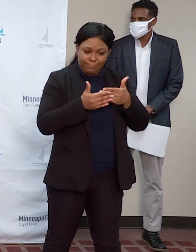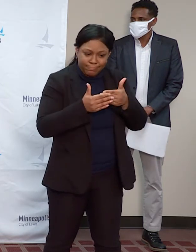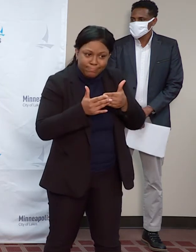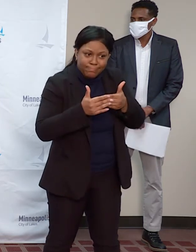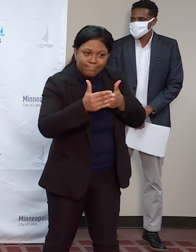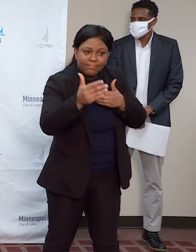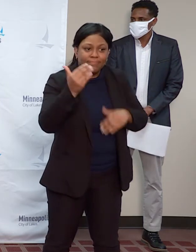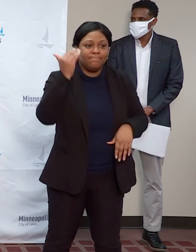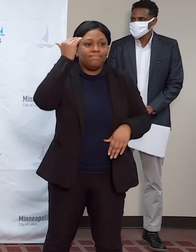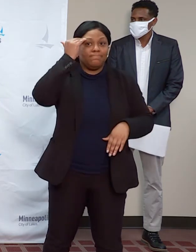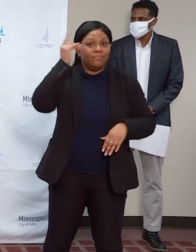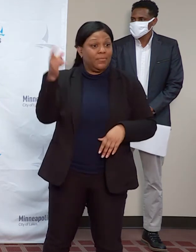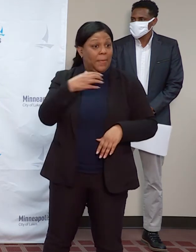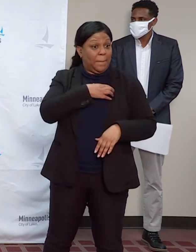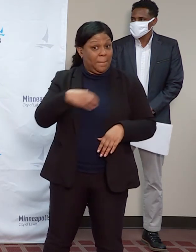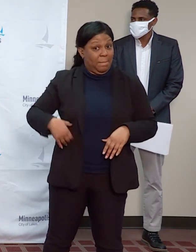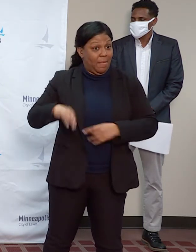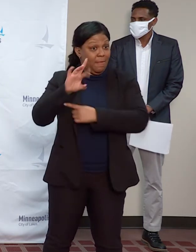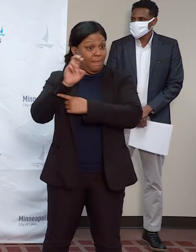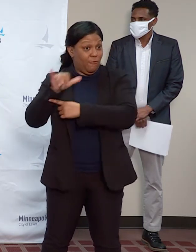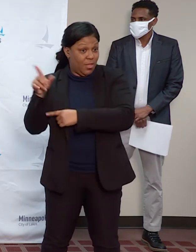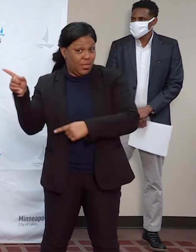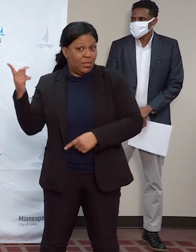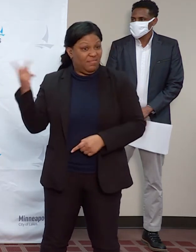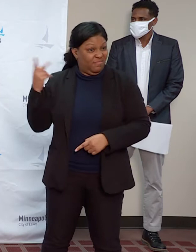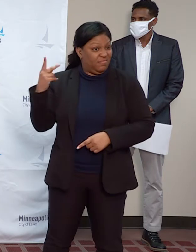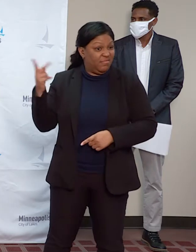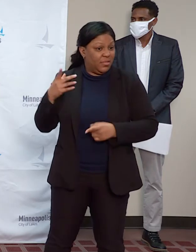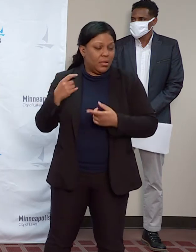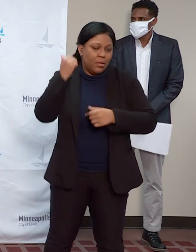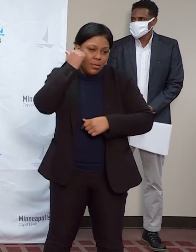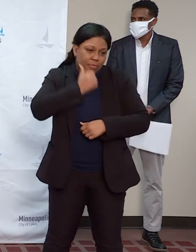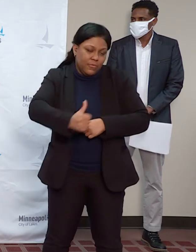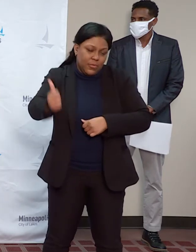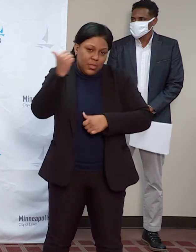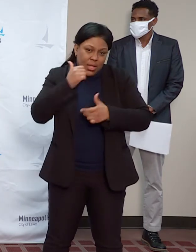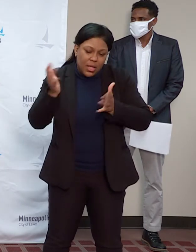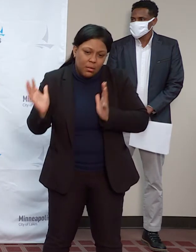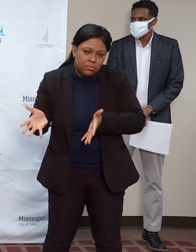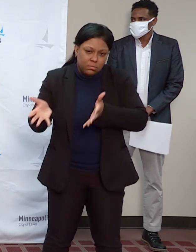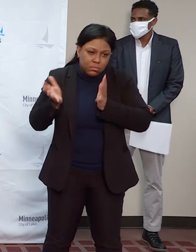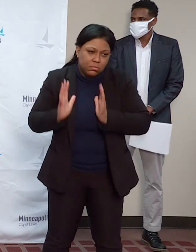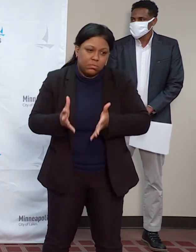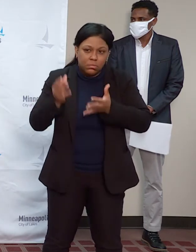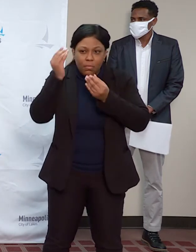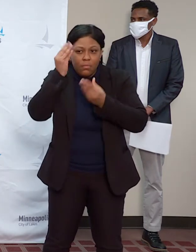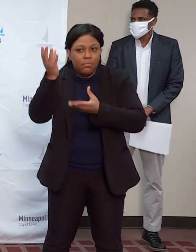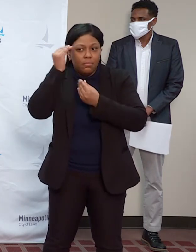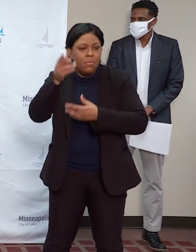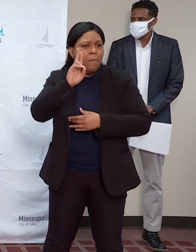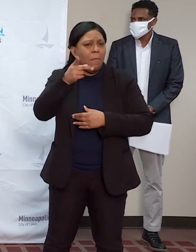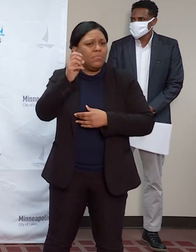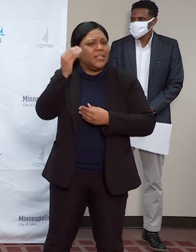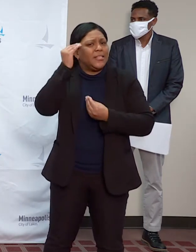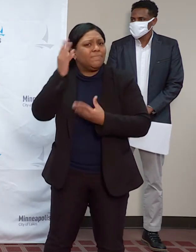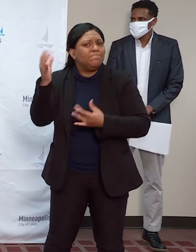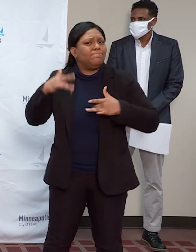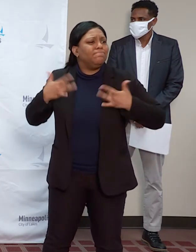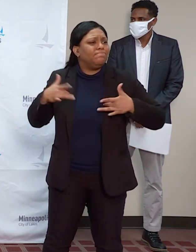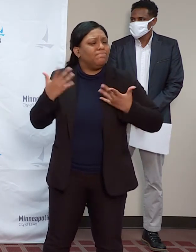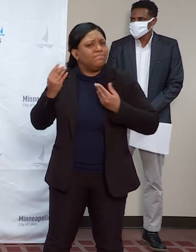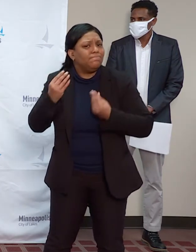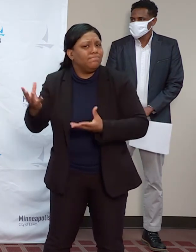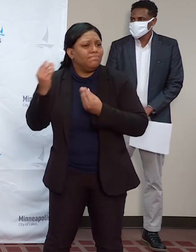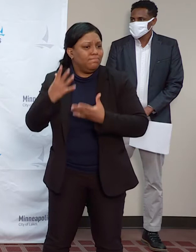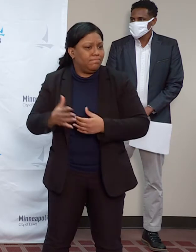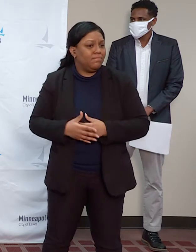to get briefed by me on these details and plans each and every day, and we'll continue to work with our mutual aid partners. But I'm very, again,